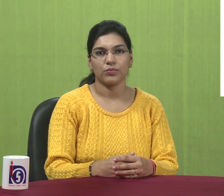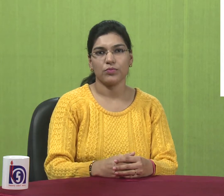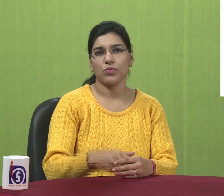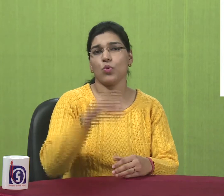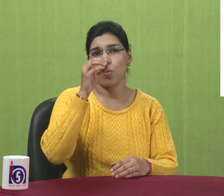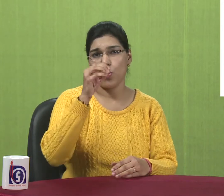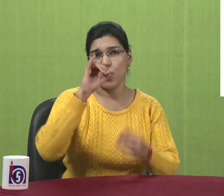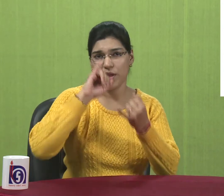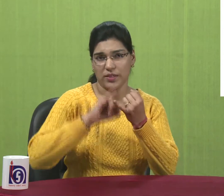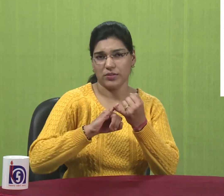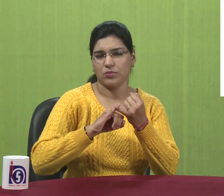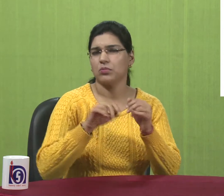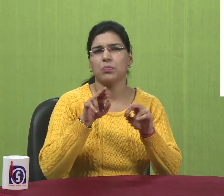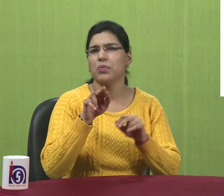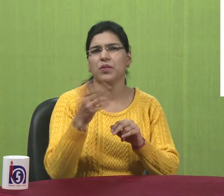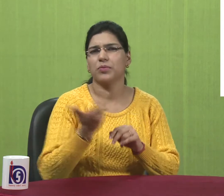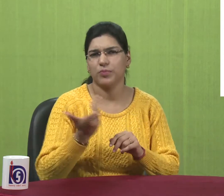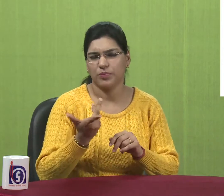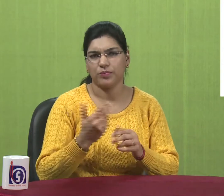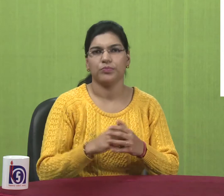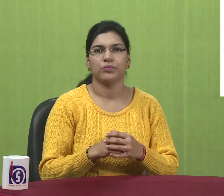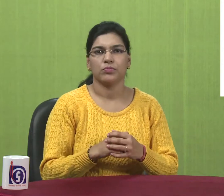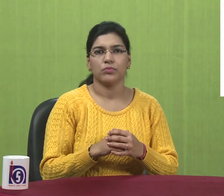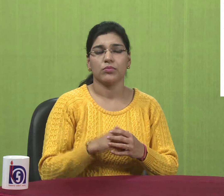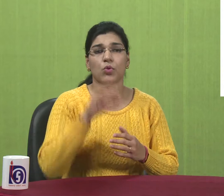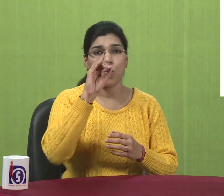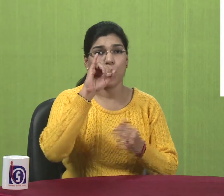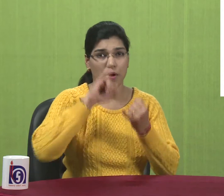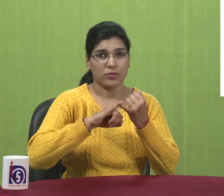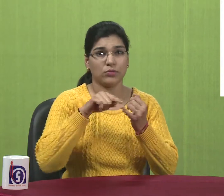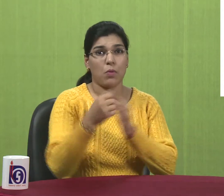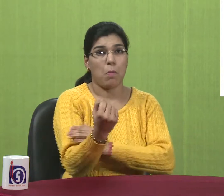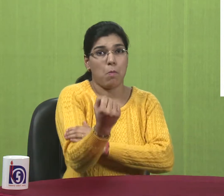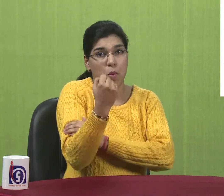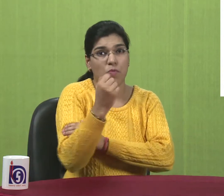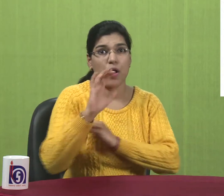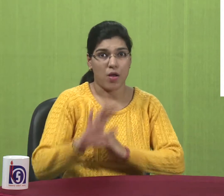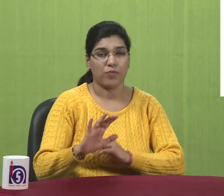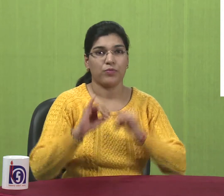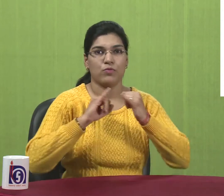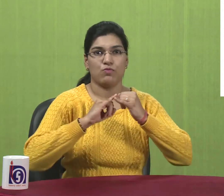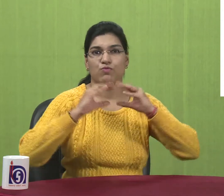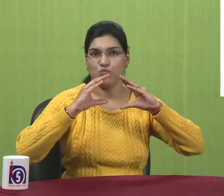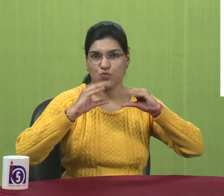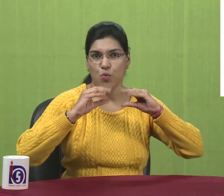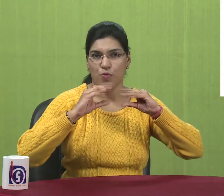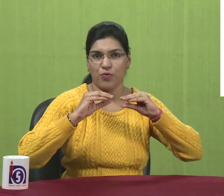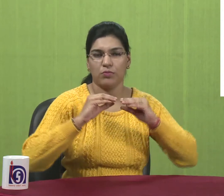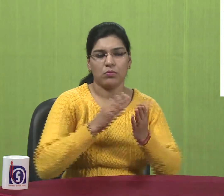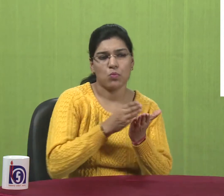The operating system in these days uses graphical